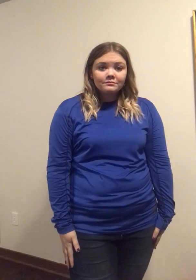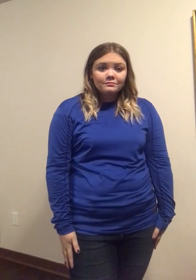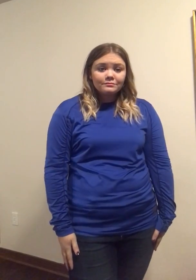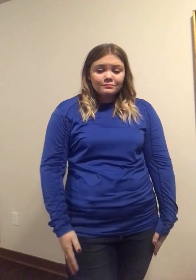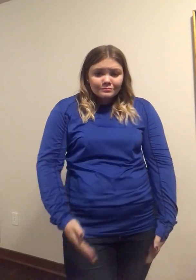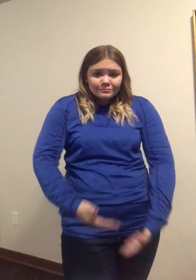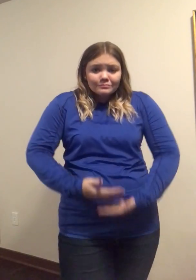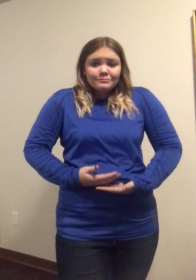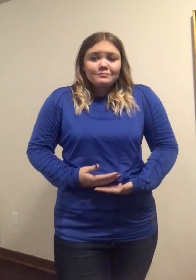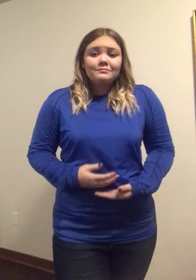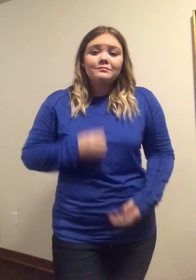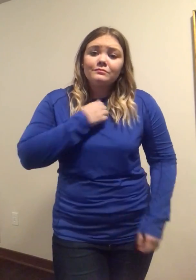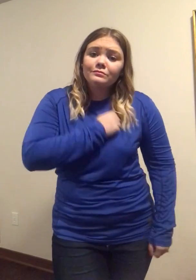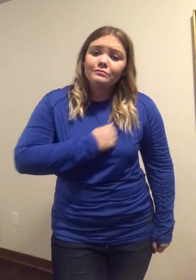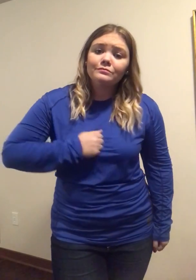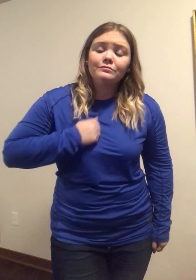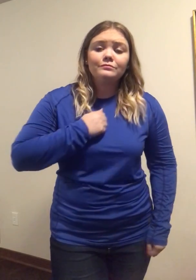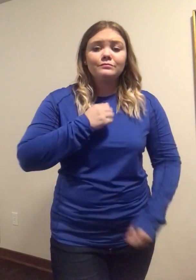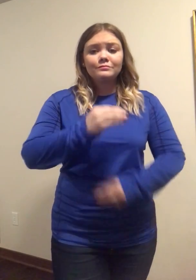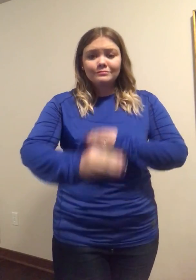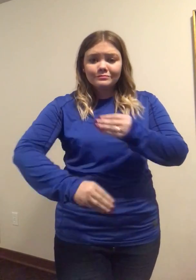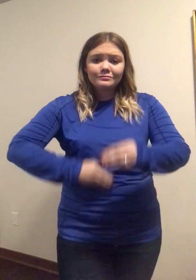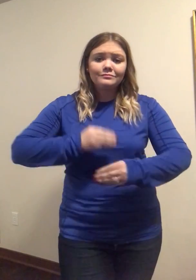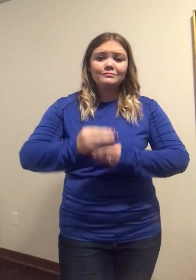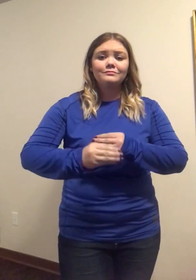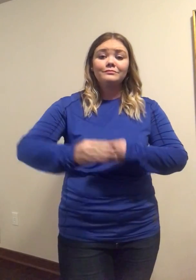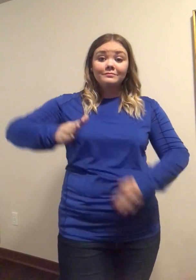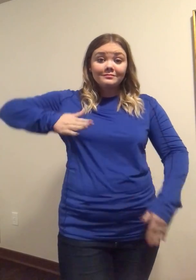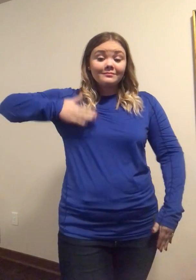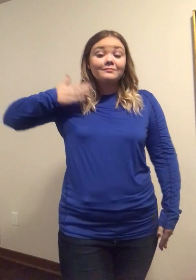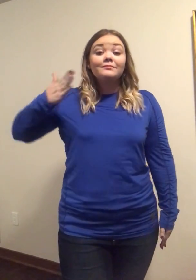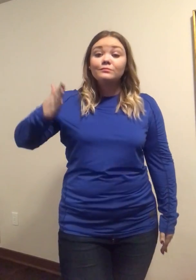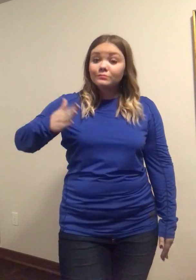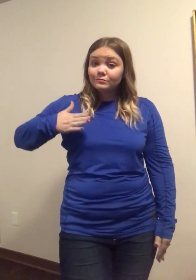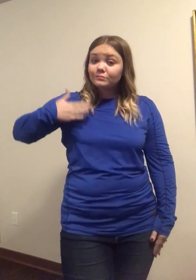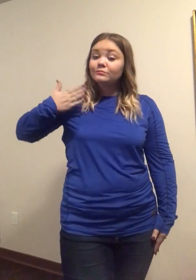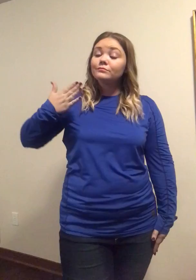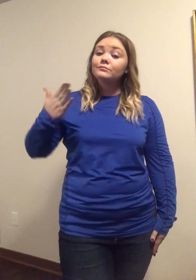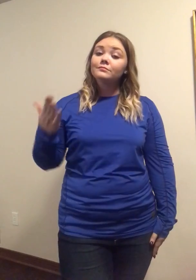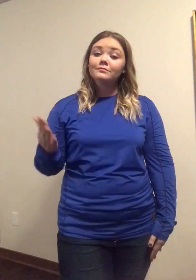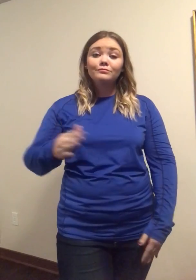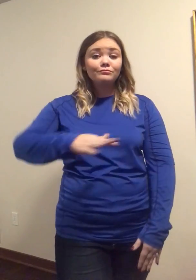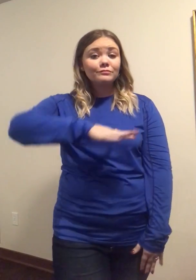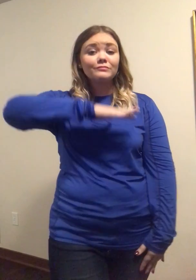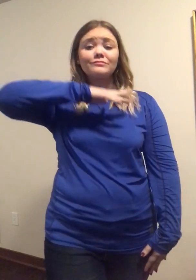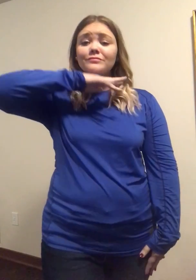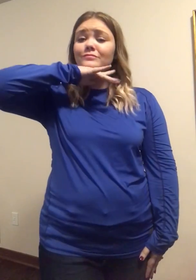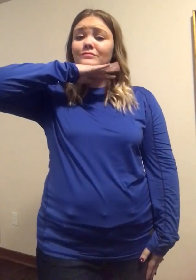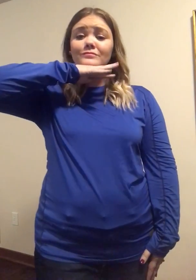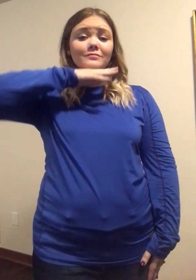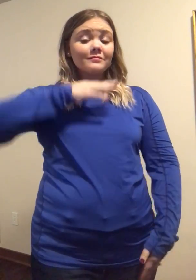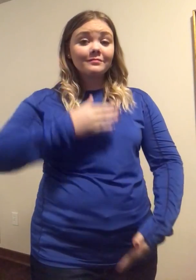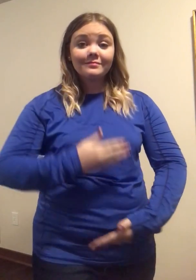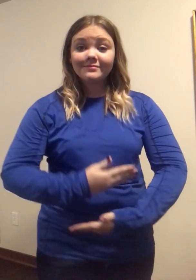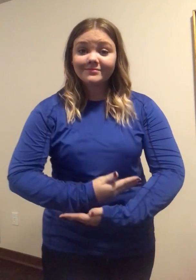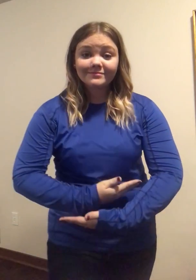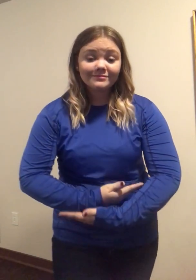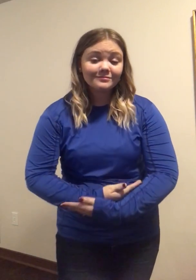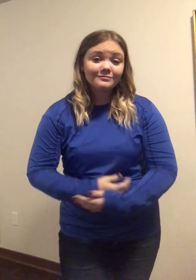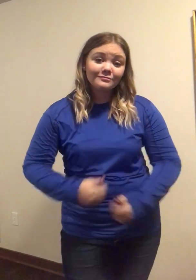Bring your sorrows and trade them for joy. From the ashes a